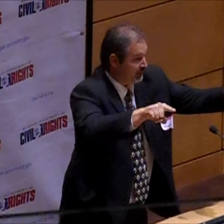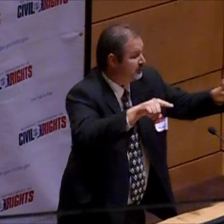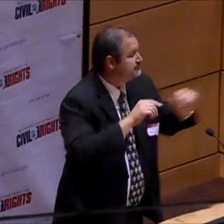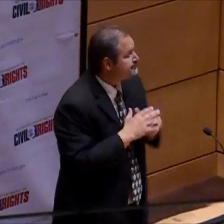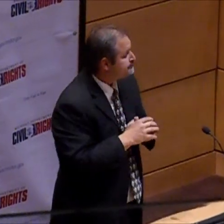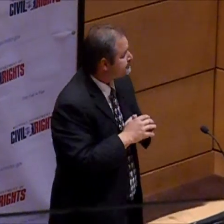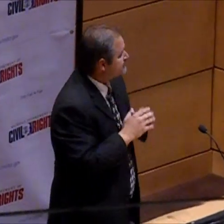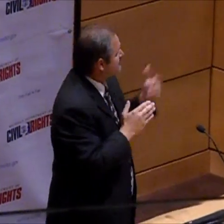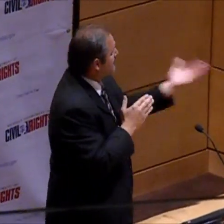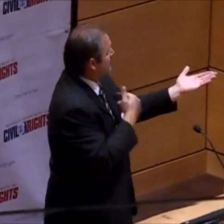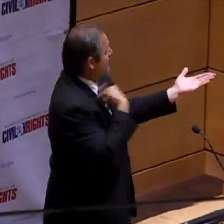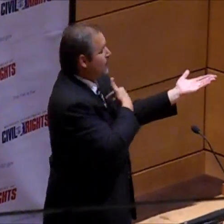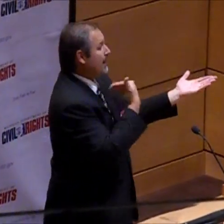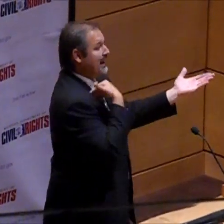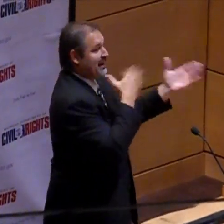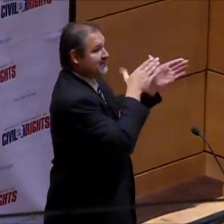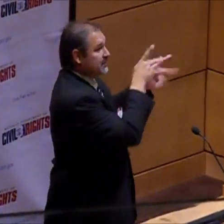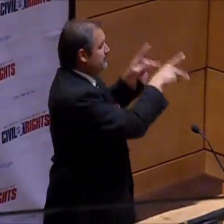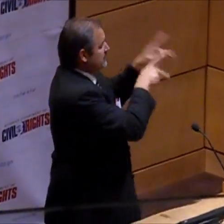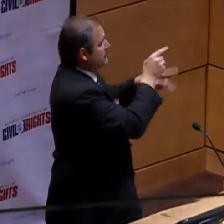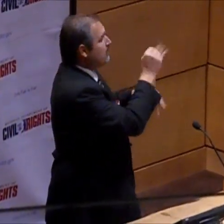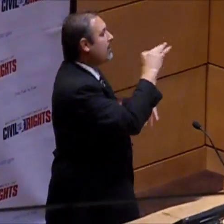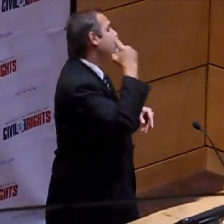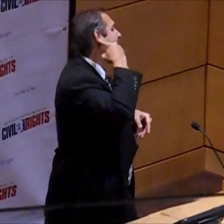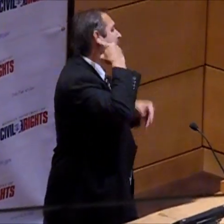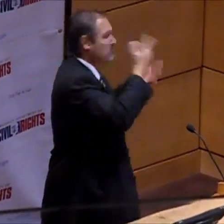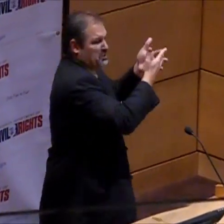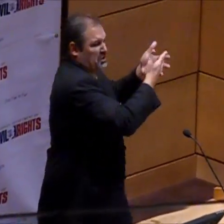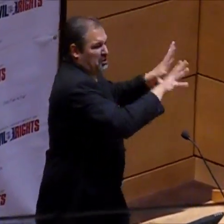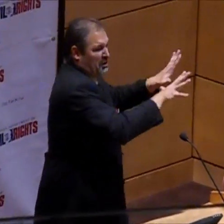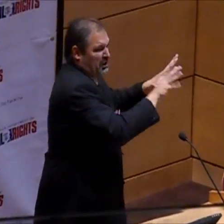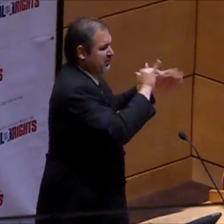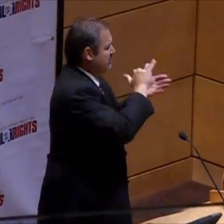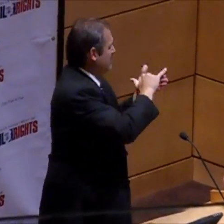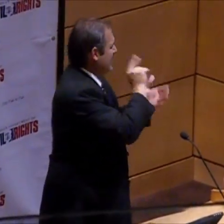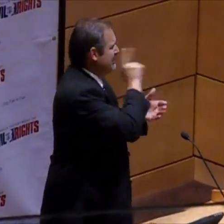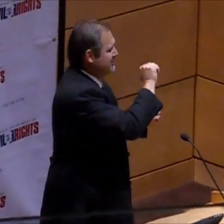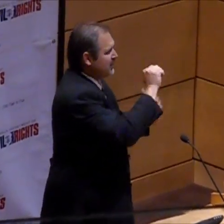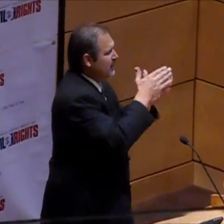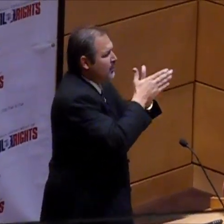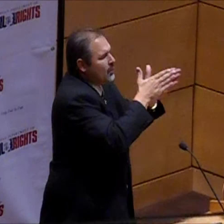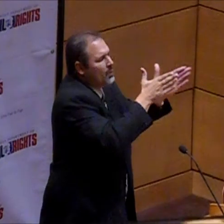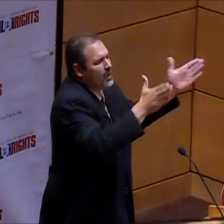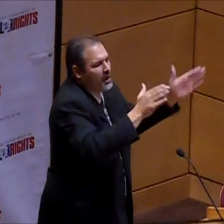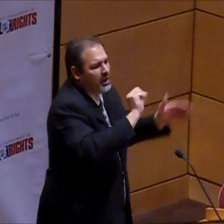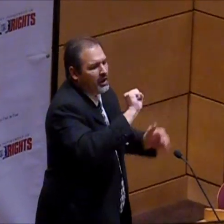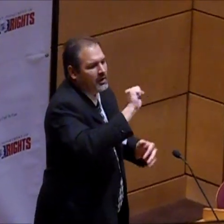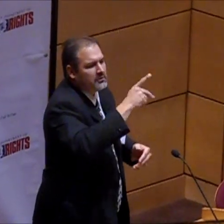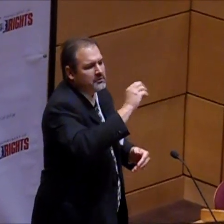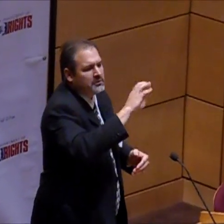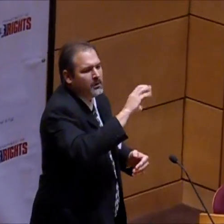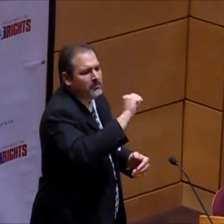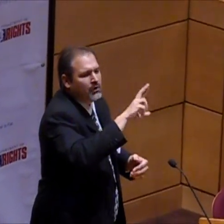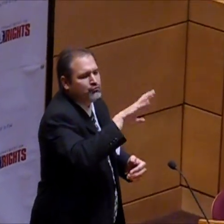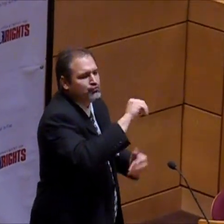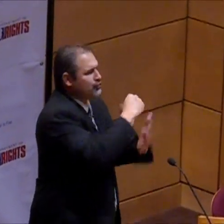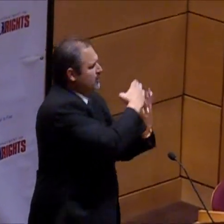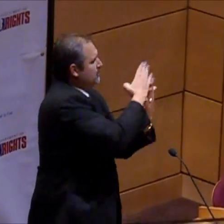comparatively, we have people who can hear, or who have a hearing loss, rather. And